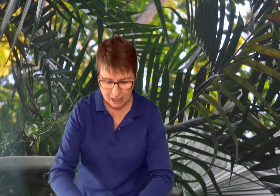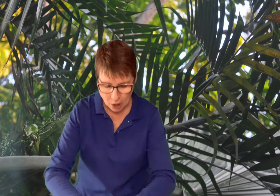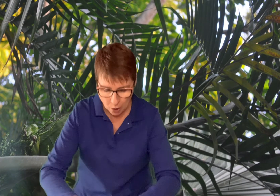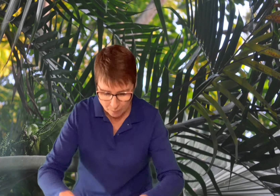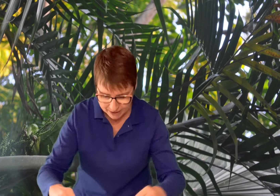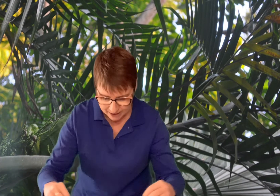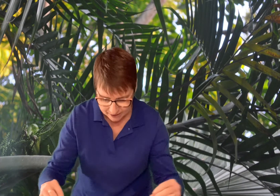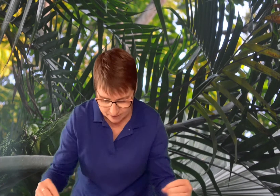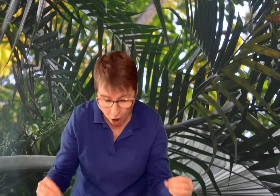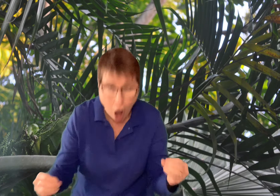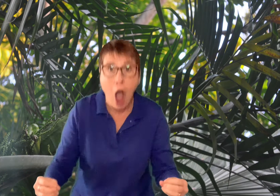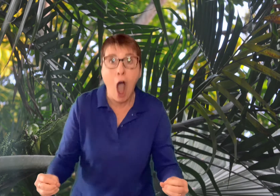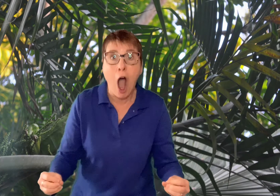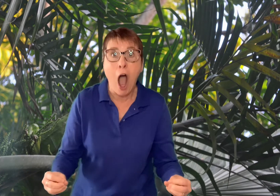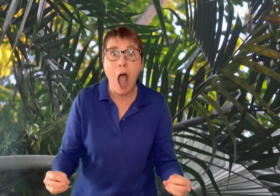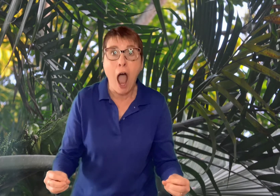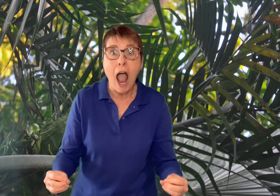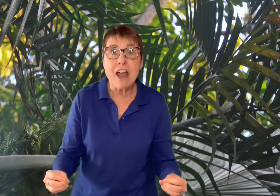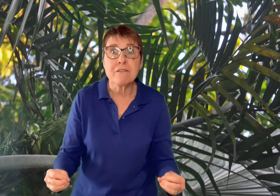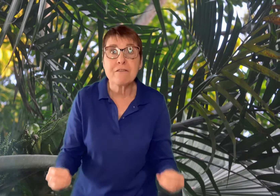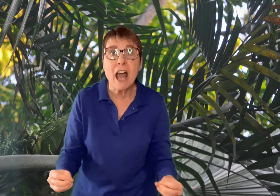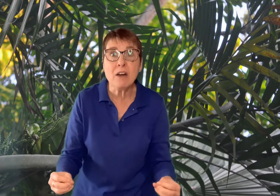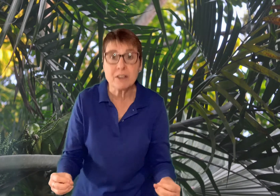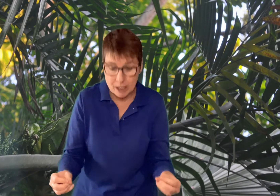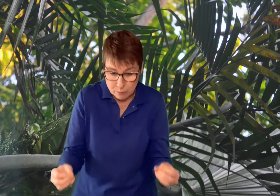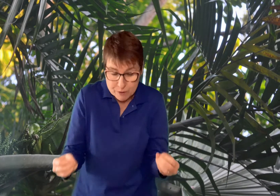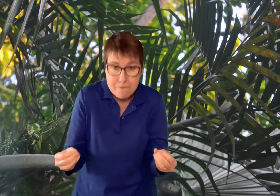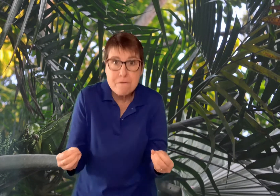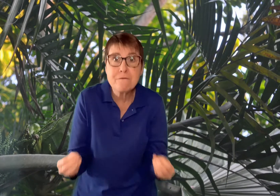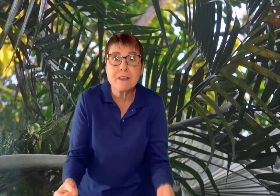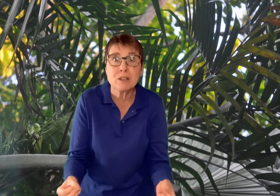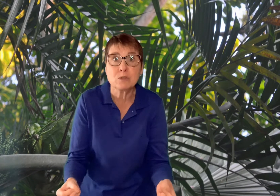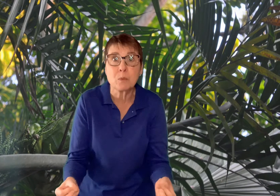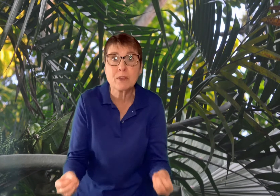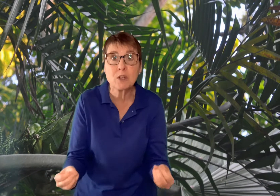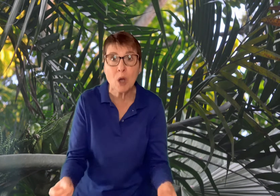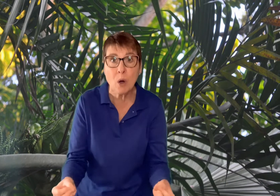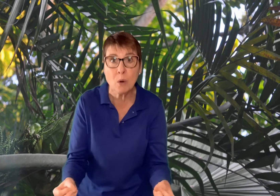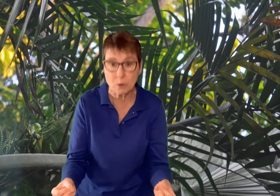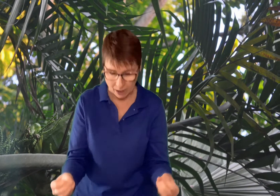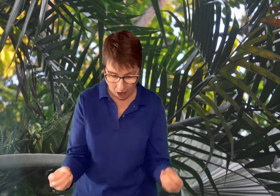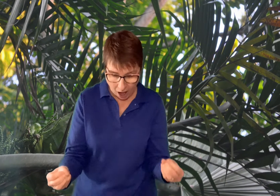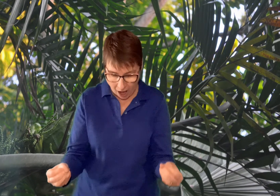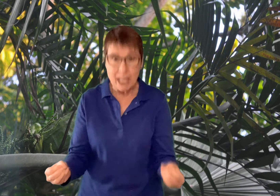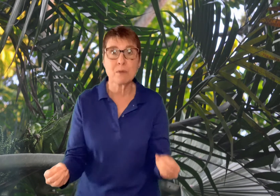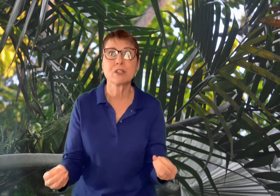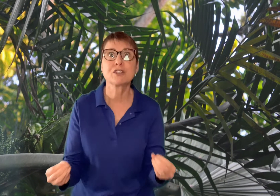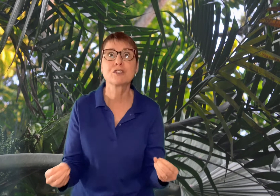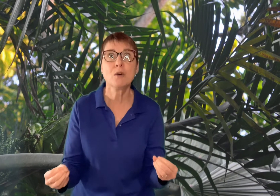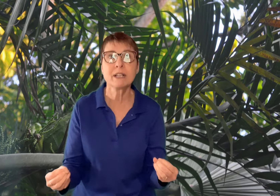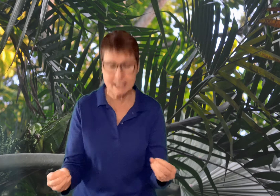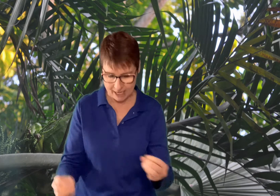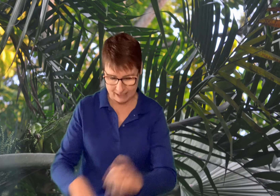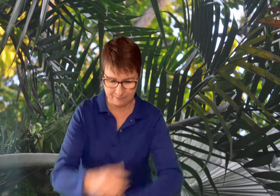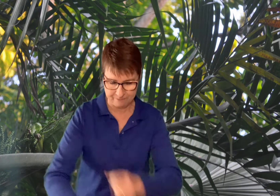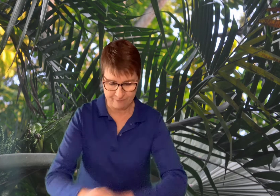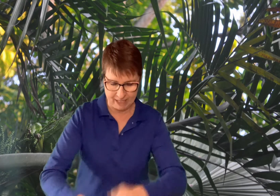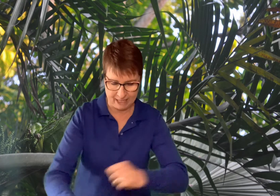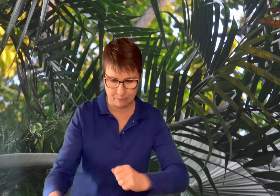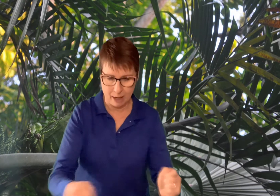opened it and found that it was filled with gold. He was so excited that he wrapped